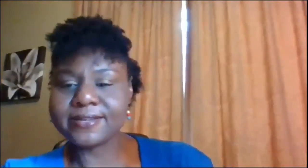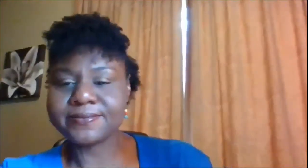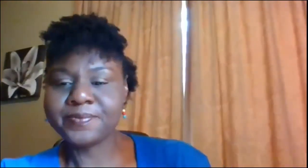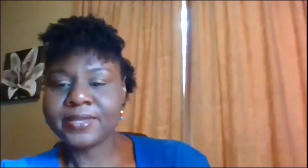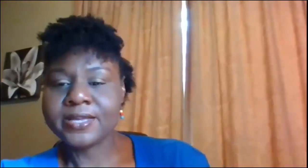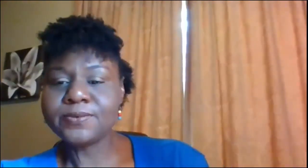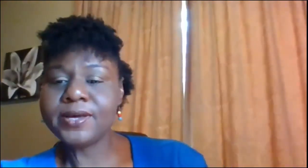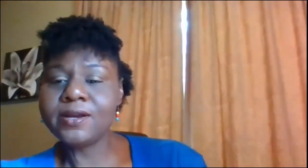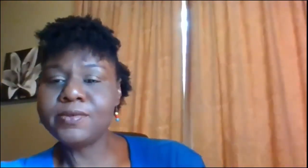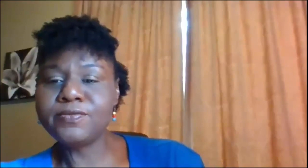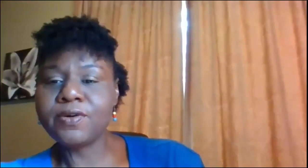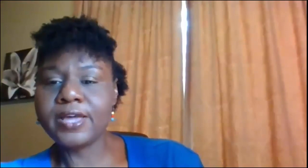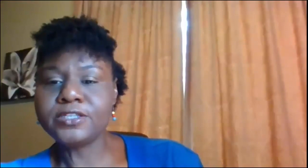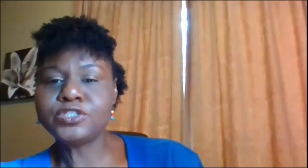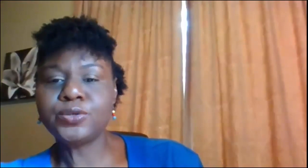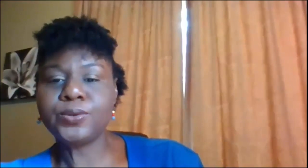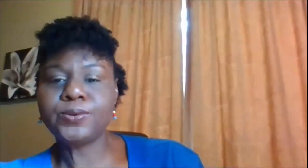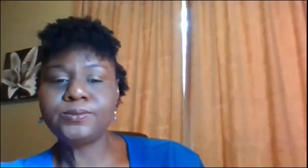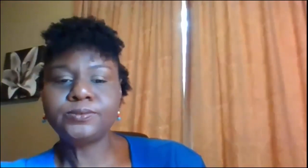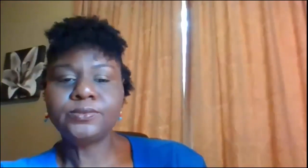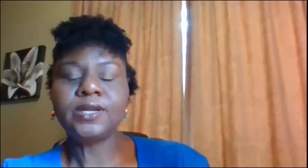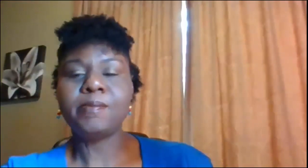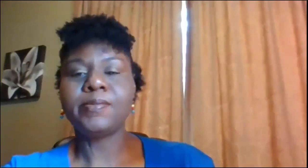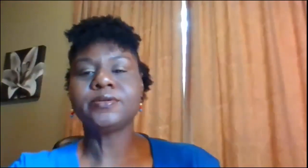so we're gonna move on to numbers